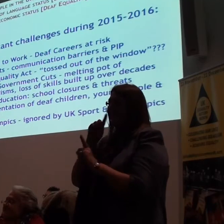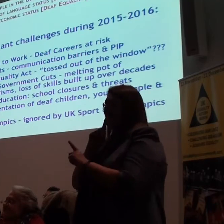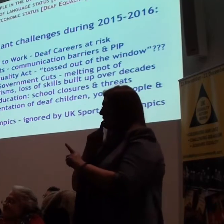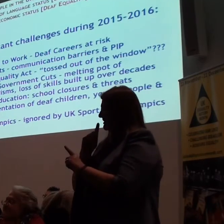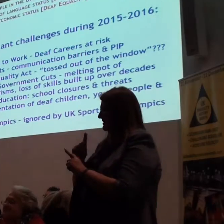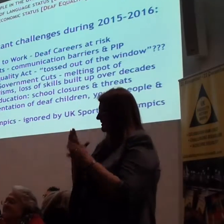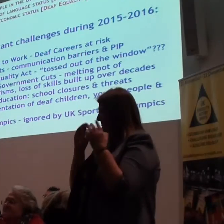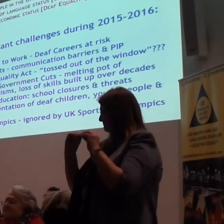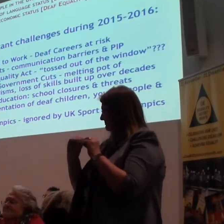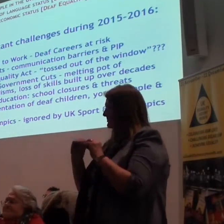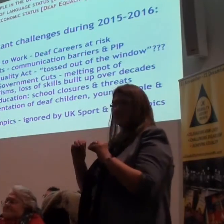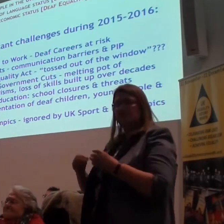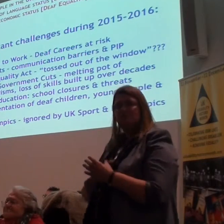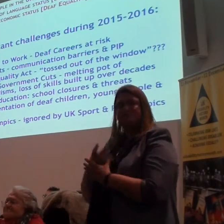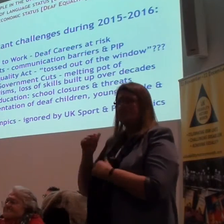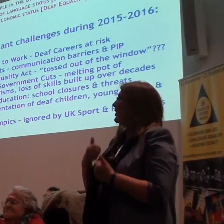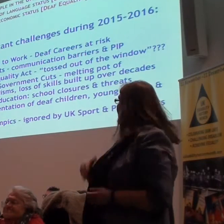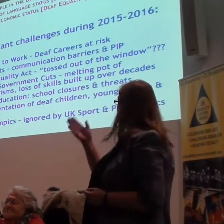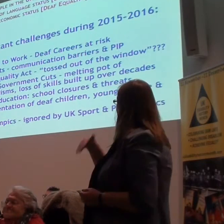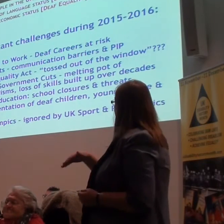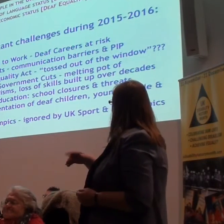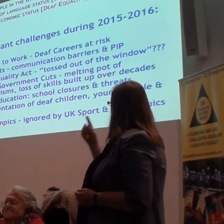need deaf and hearing educators to develop.